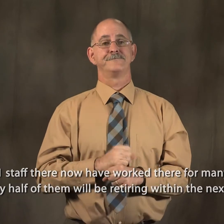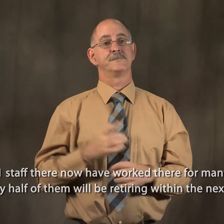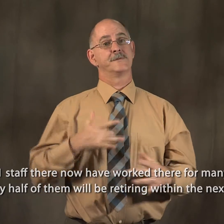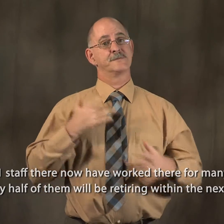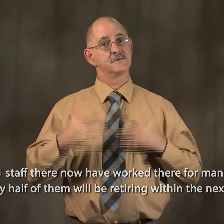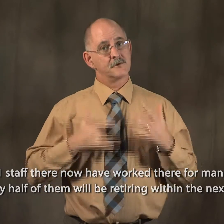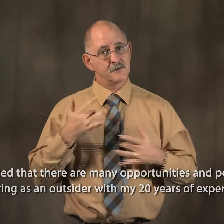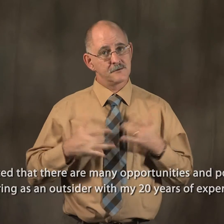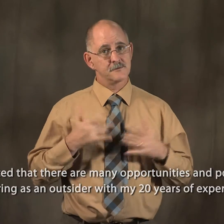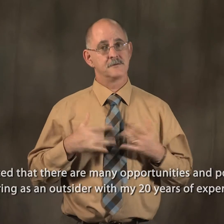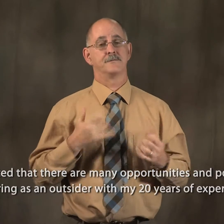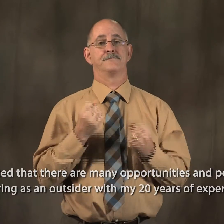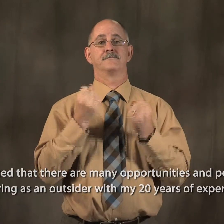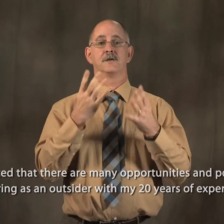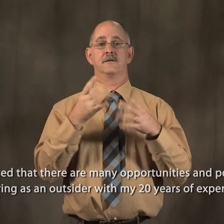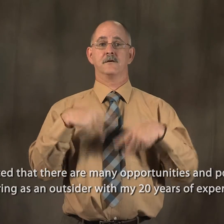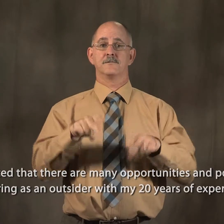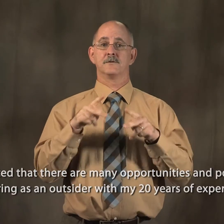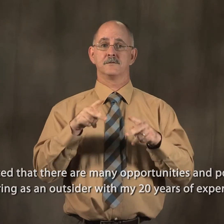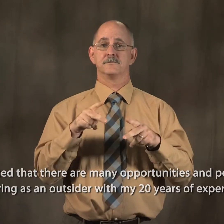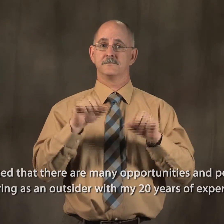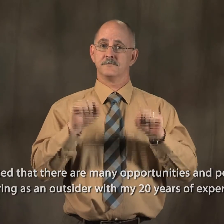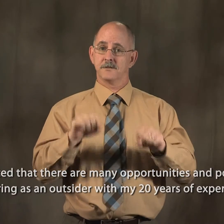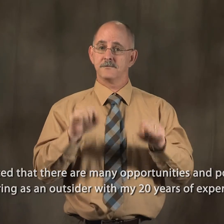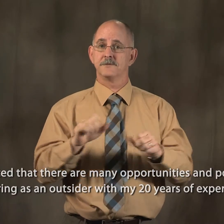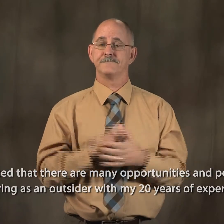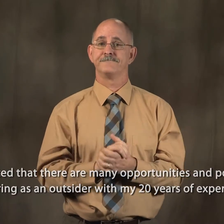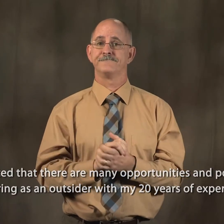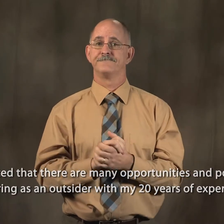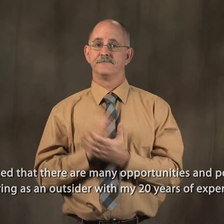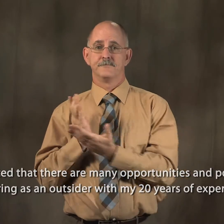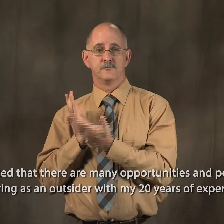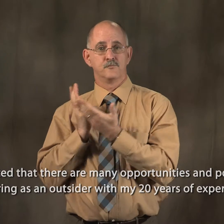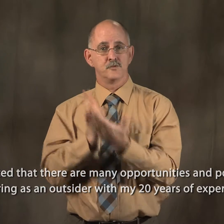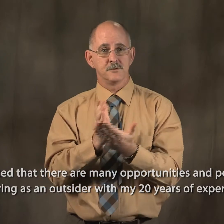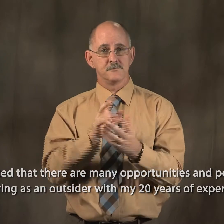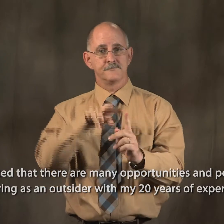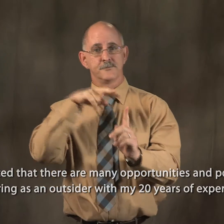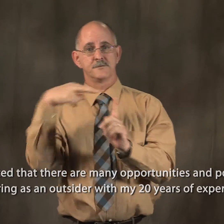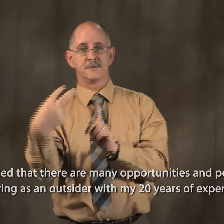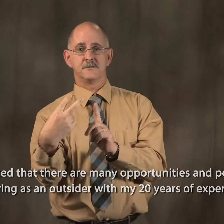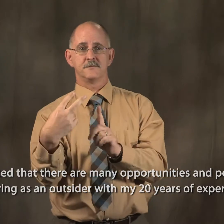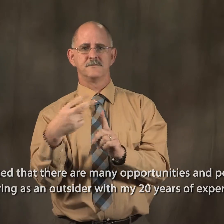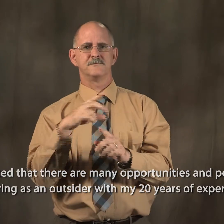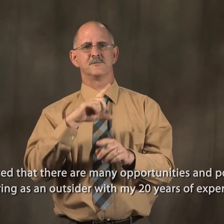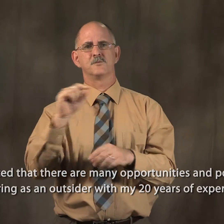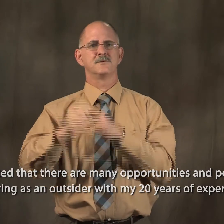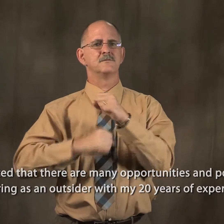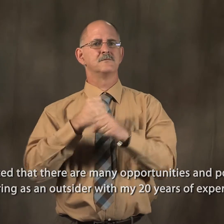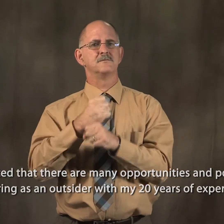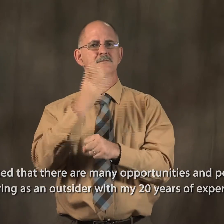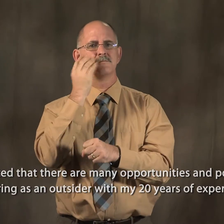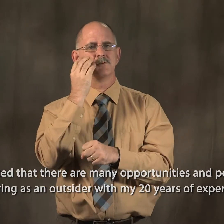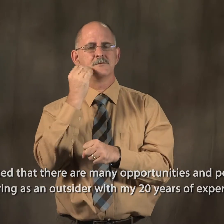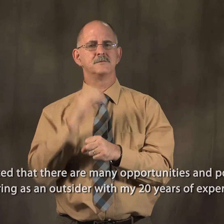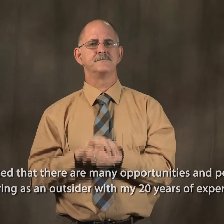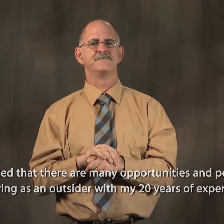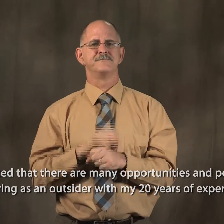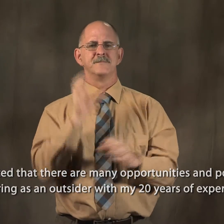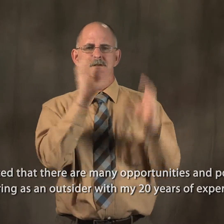But I'm excited that there are many opportunities and possibilities that I bring as an outsider with my